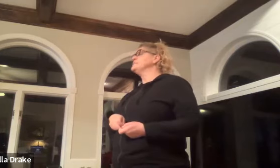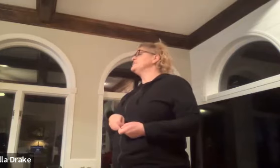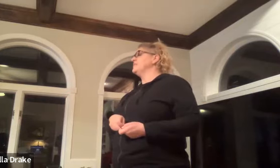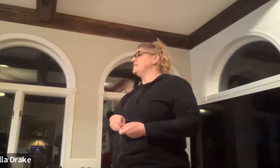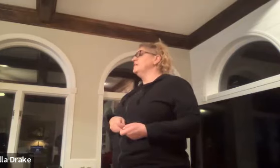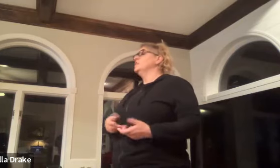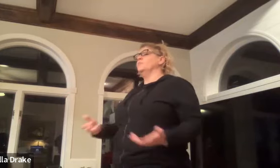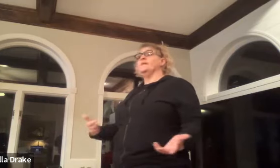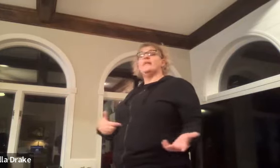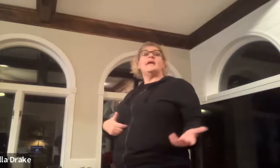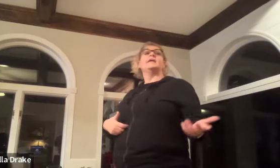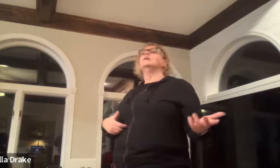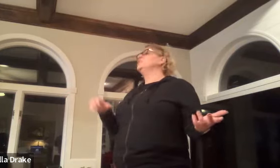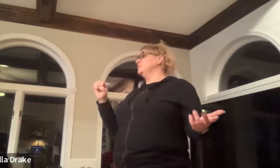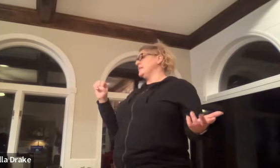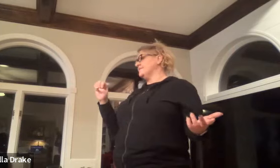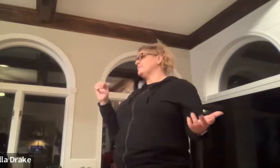specific that you like we would have to